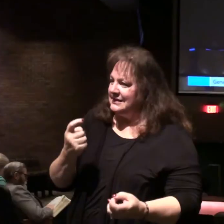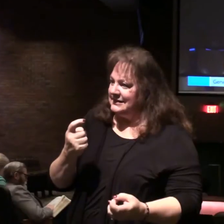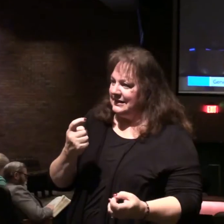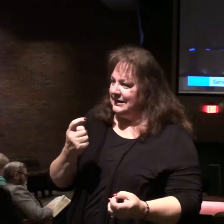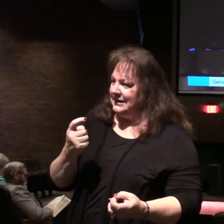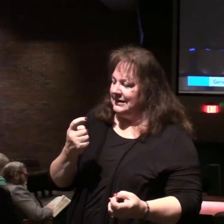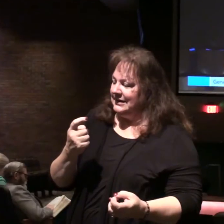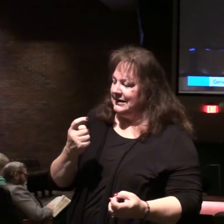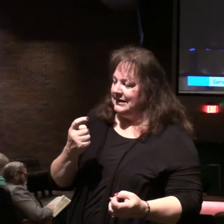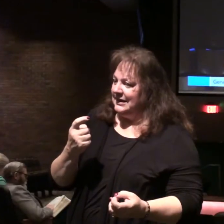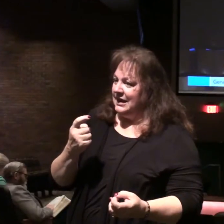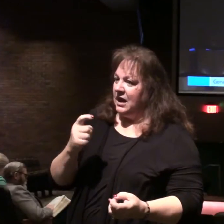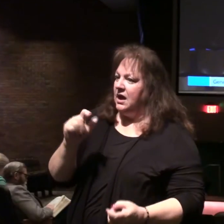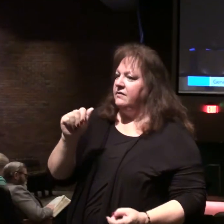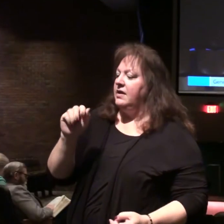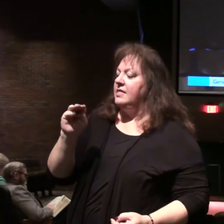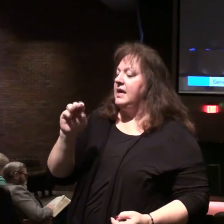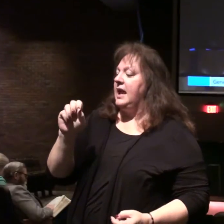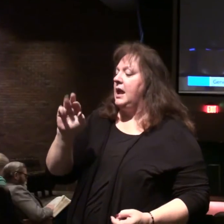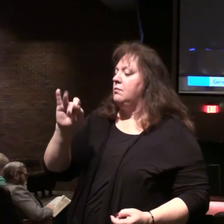yet complete.